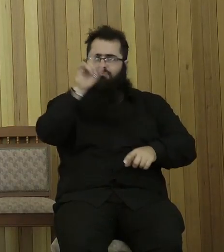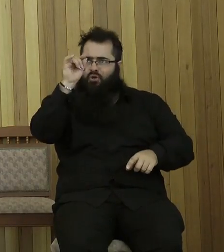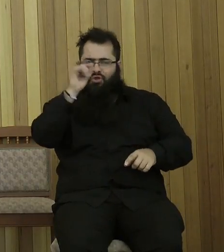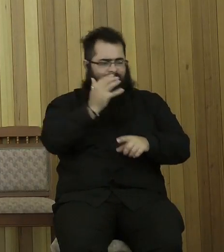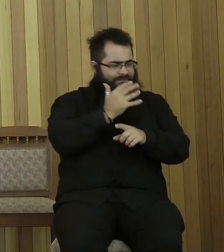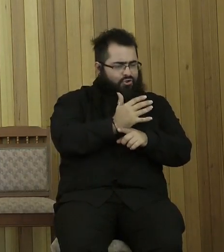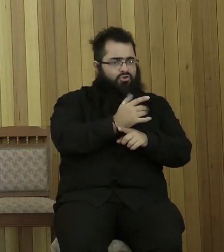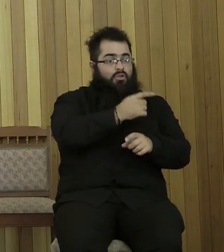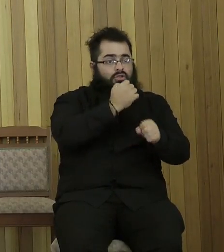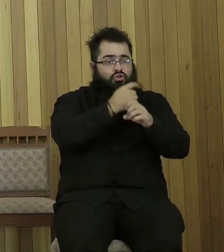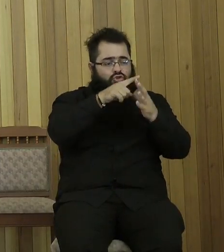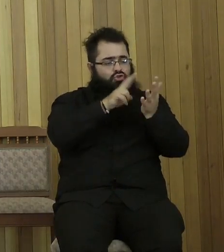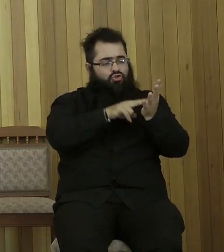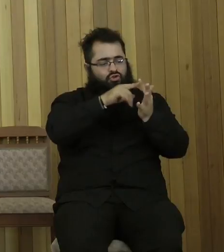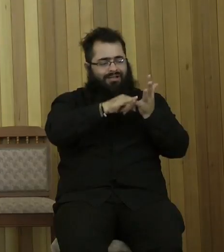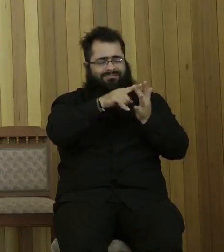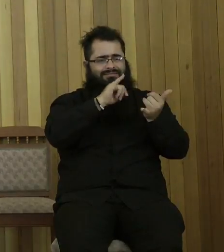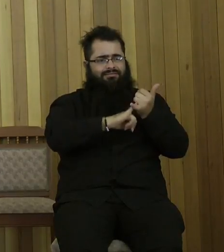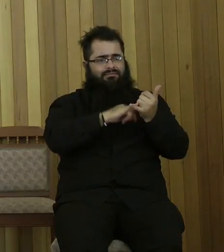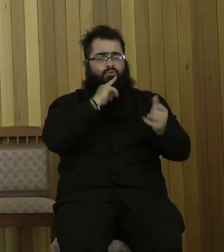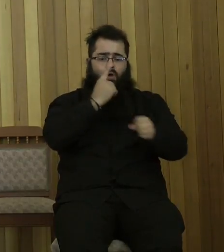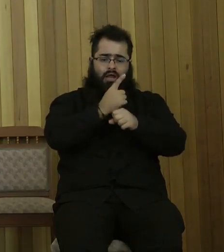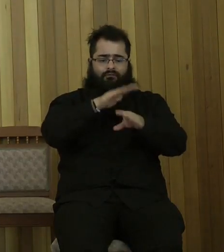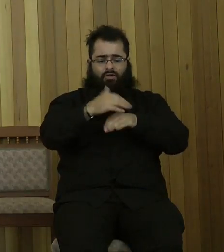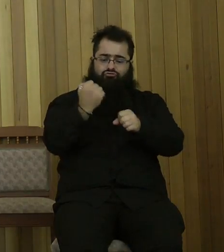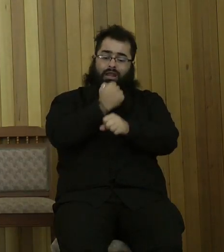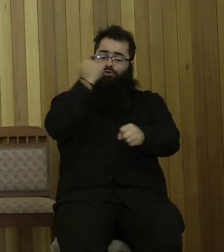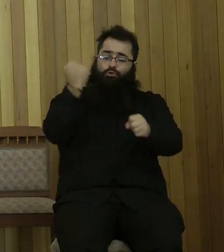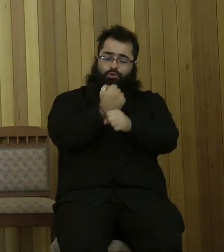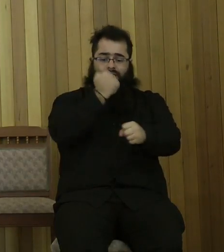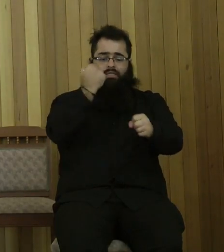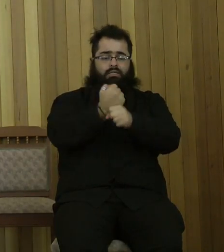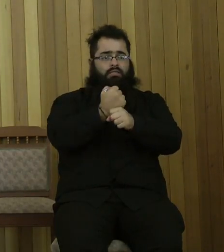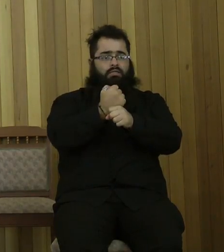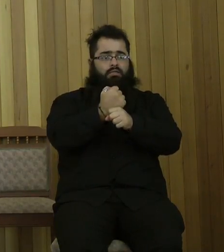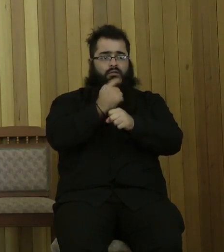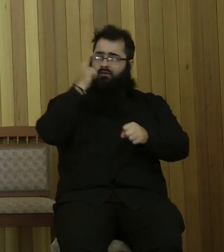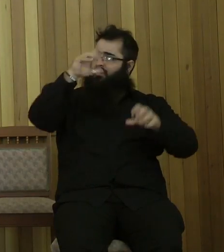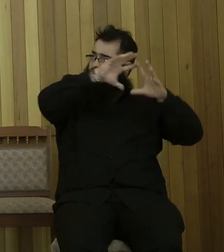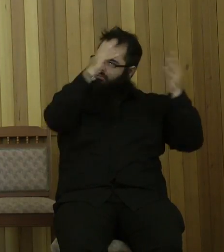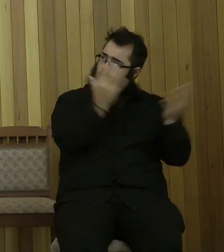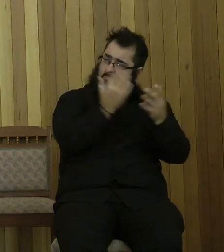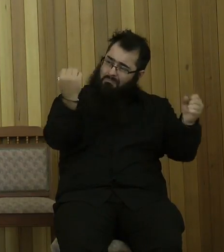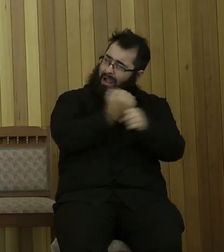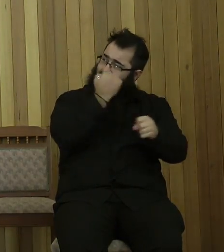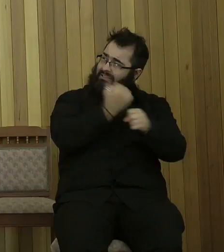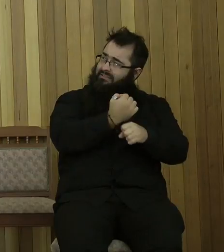Genesis talk. This is creation talk. And he's saying, what is man? I know, I'll put all of my creation